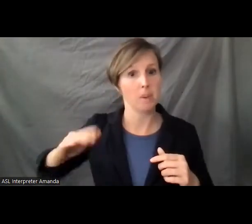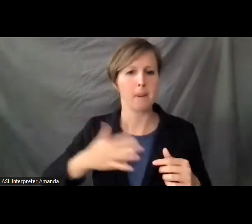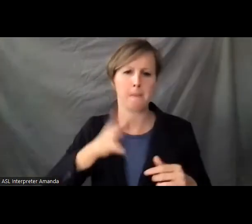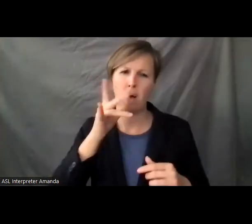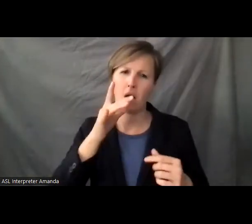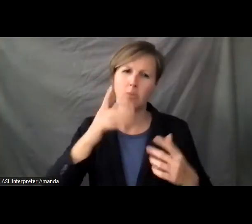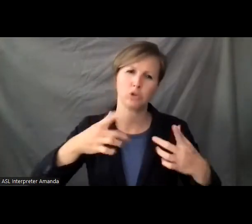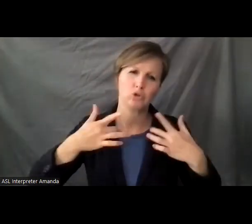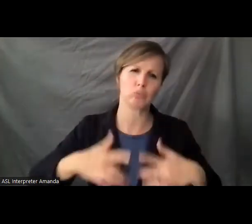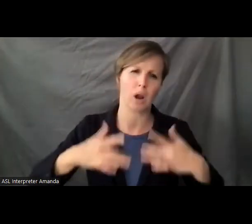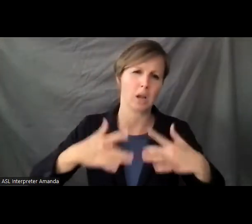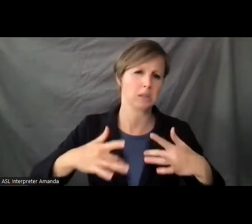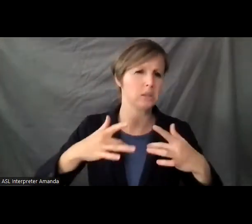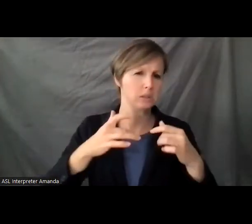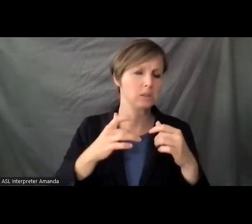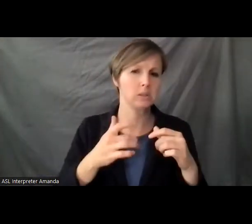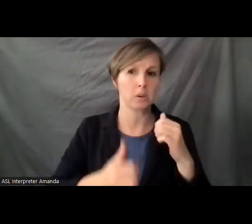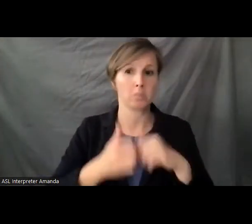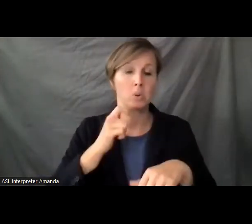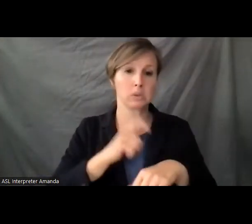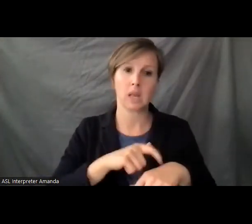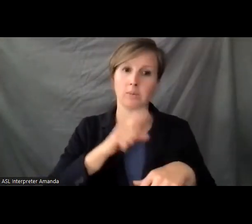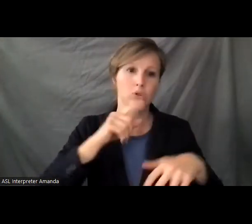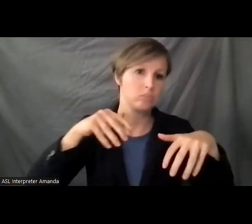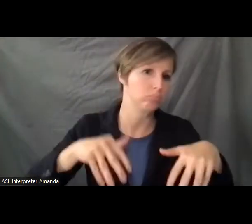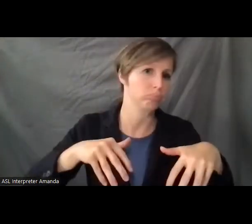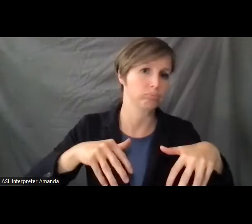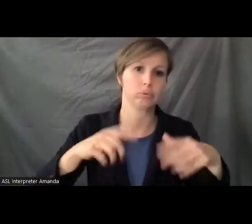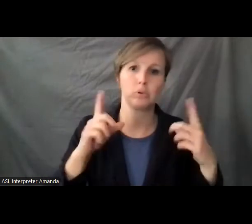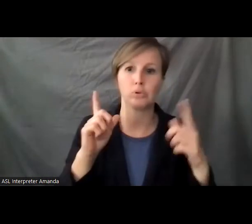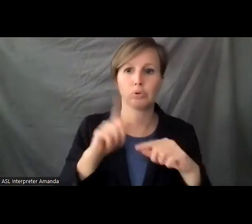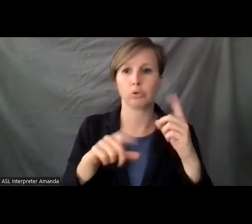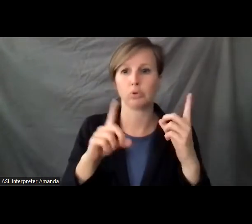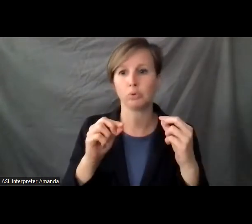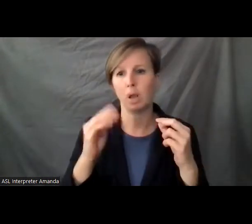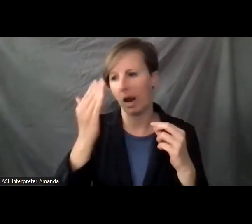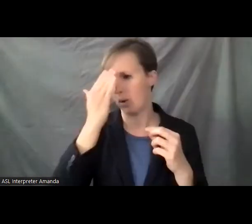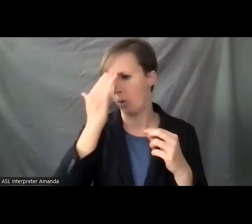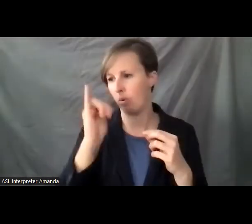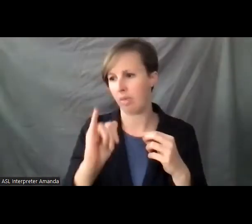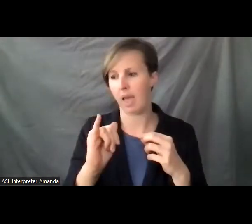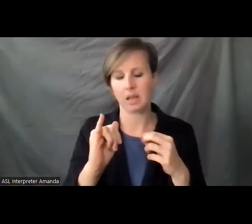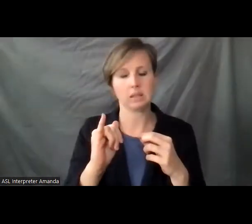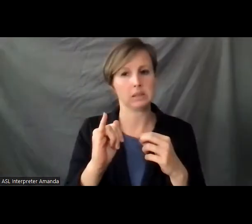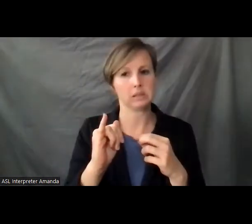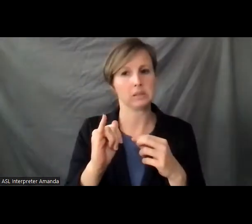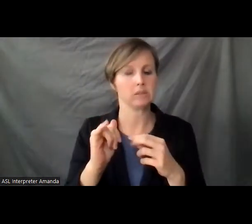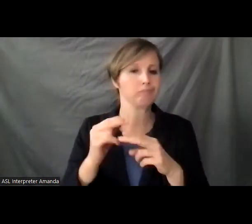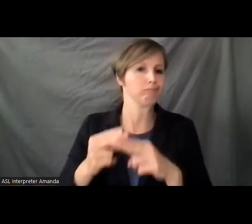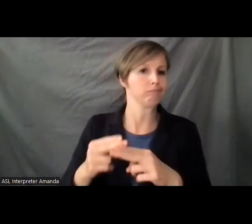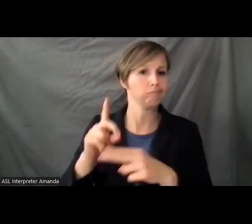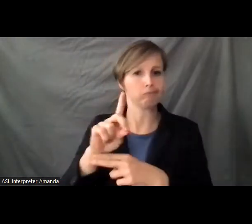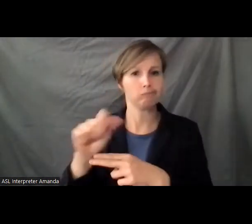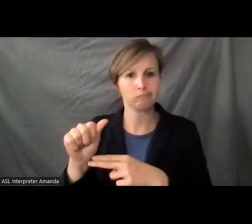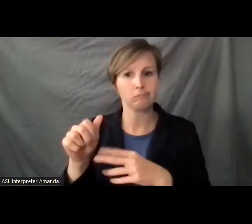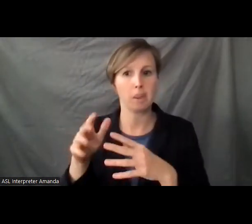for most of her life, was at times debilitating. And I know that's counted as a form of disability by the American